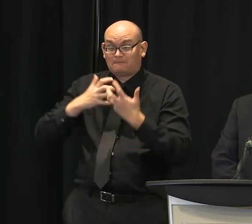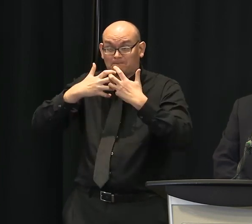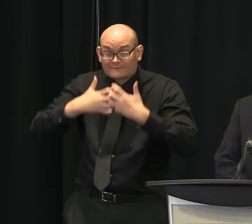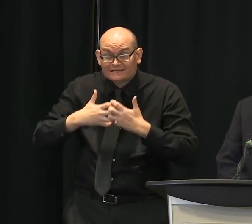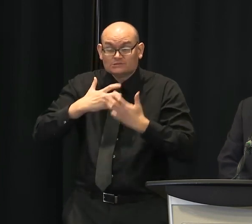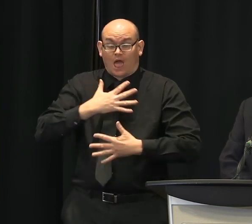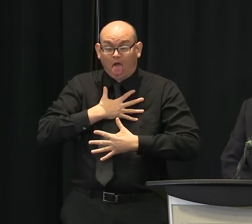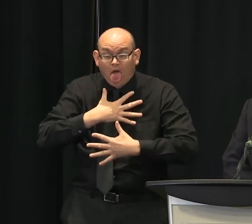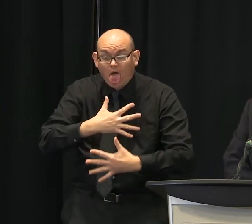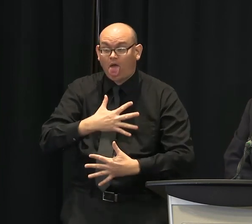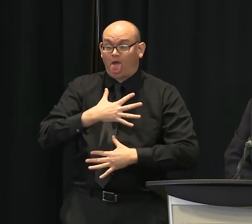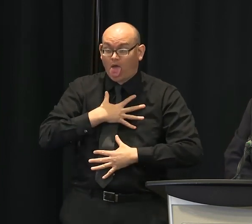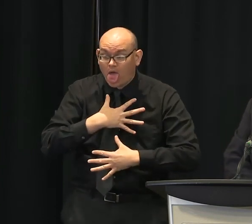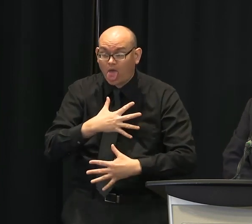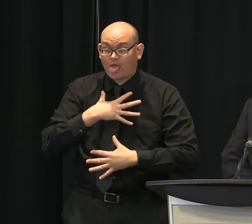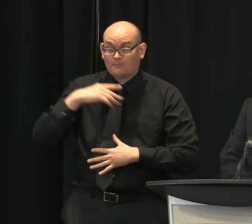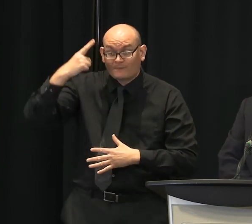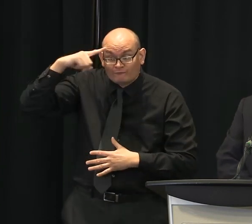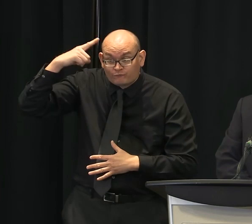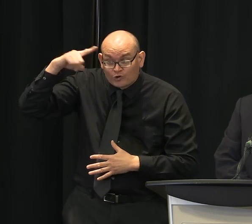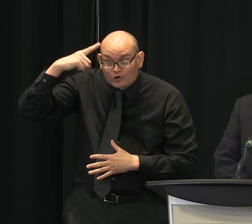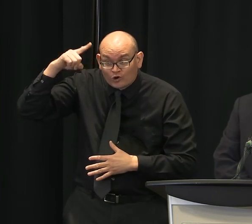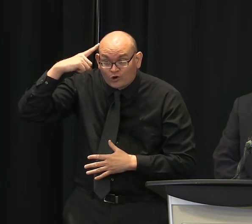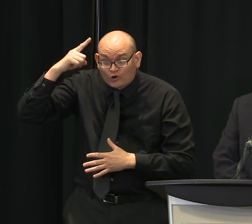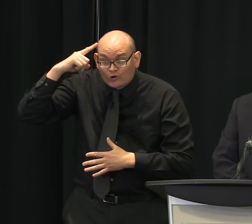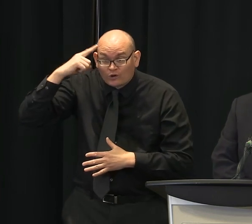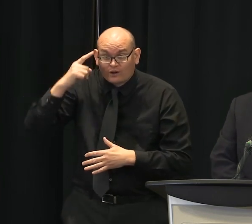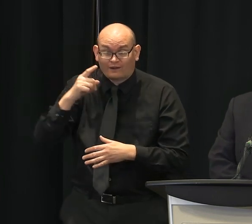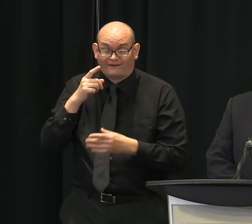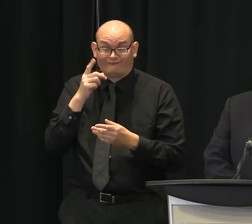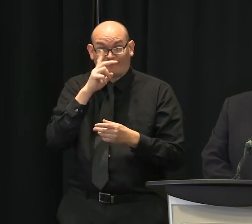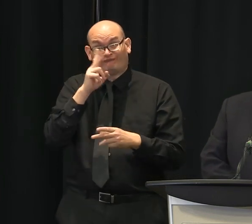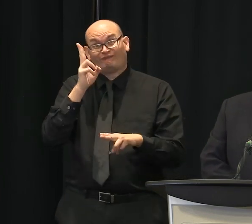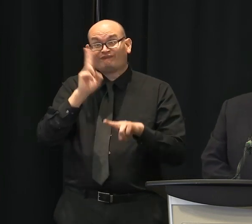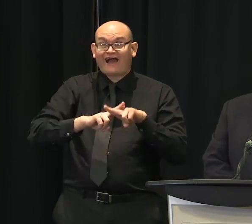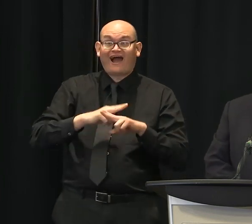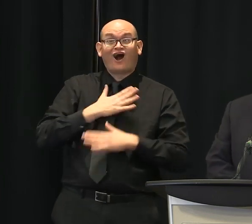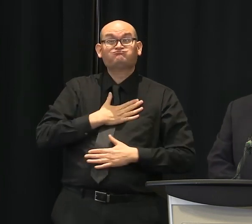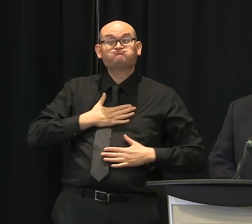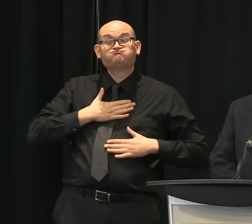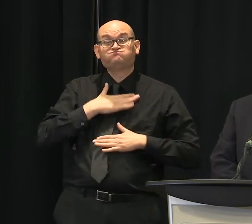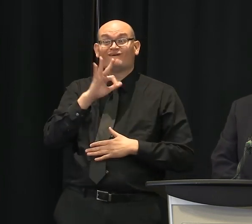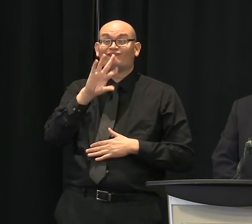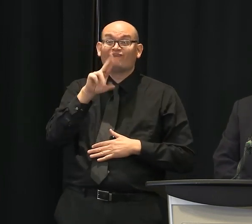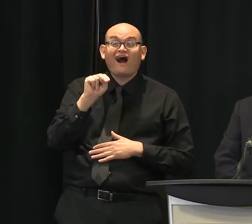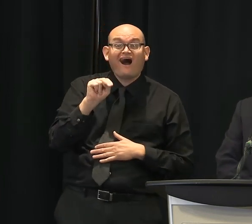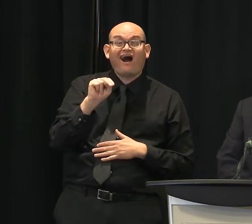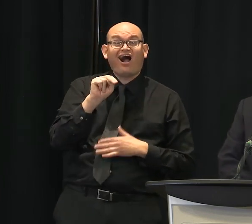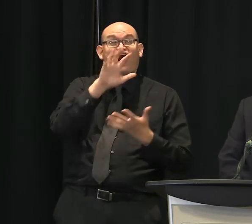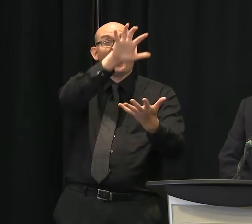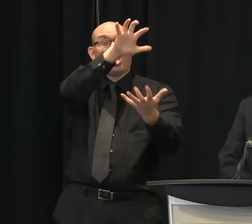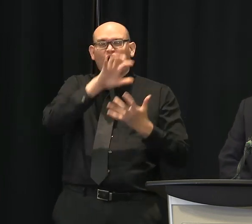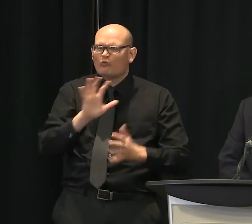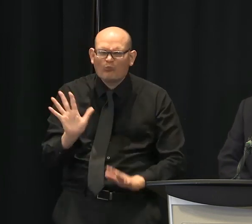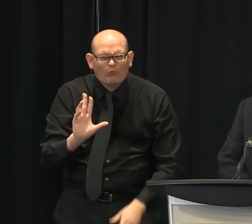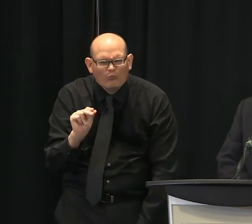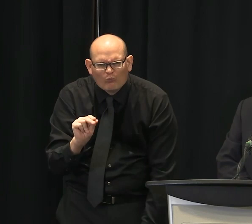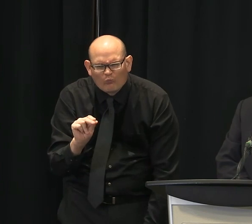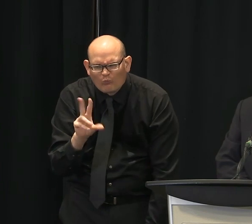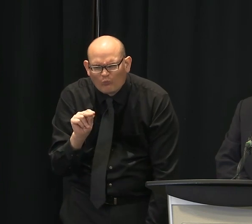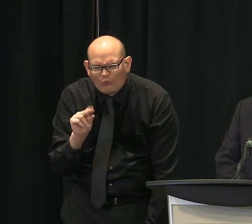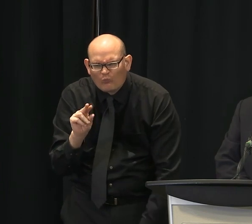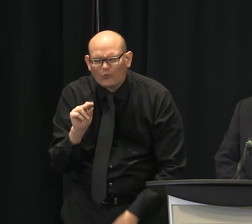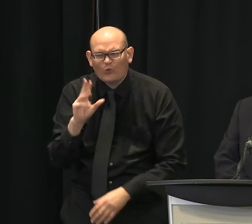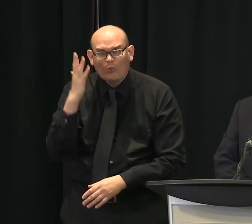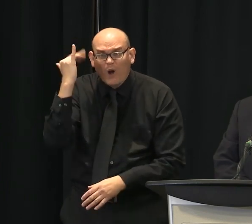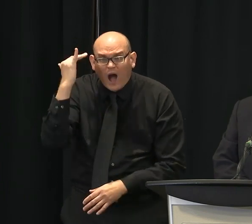from the standpoint of we see the reality of not just the patient it affects, but the spill down affect the families who lose people